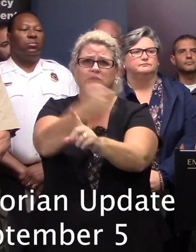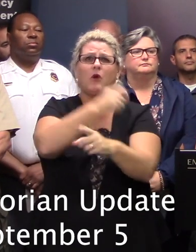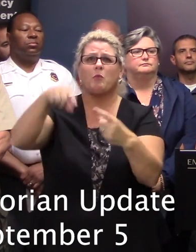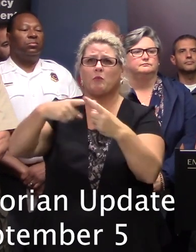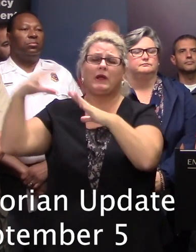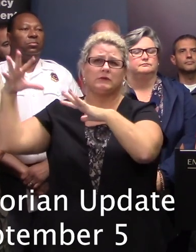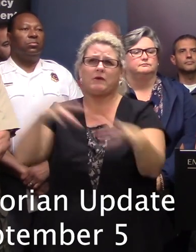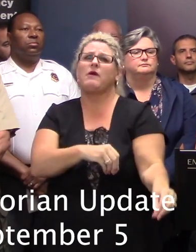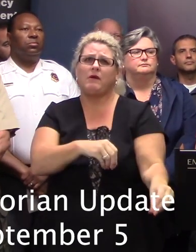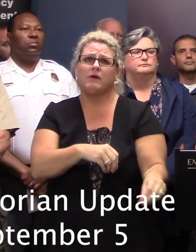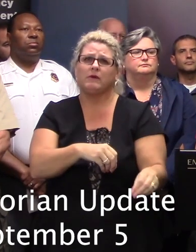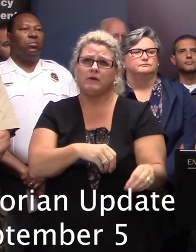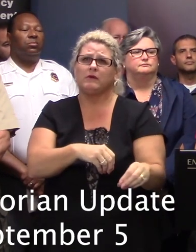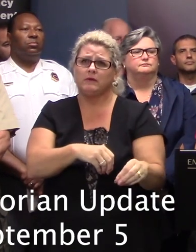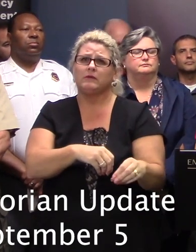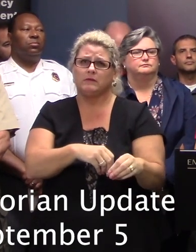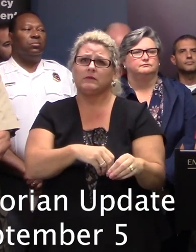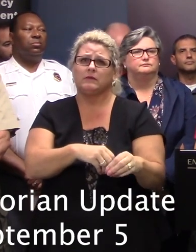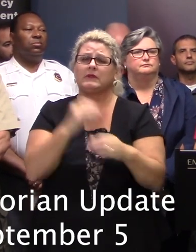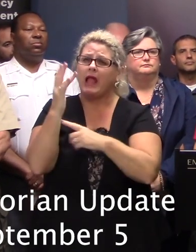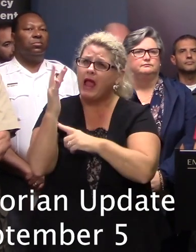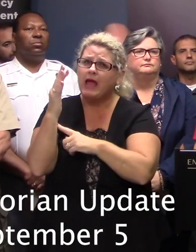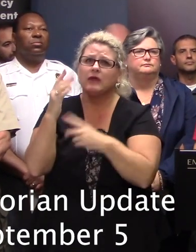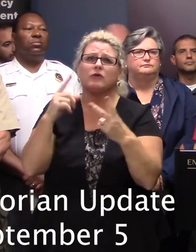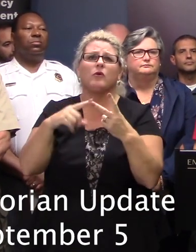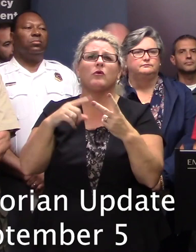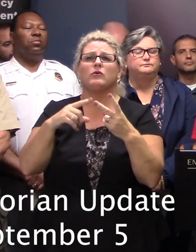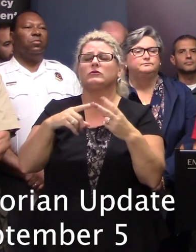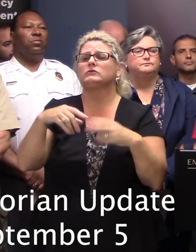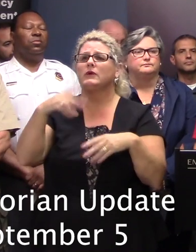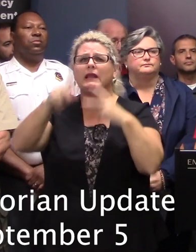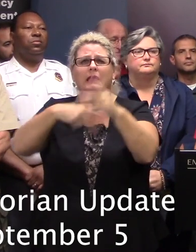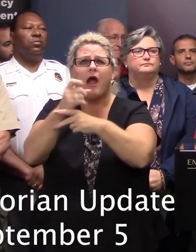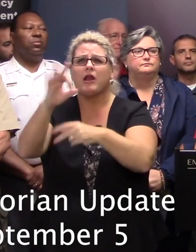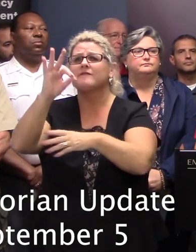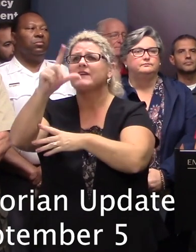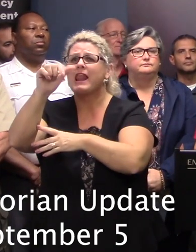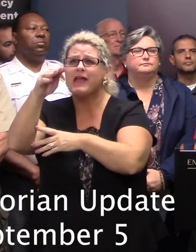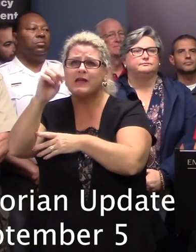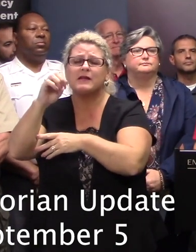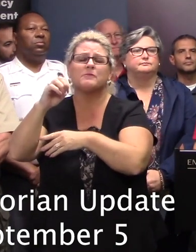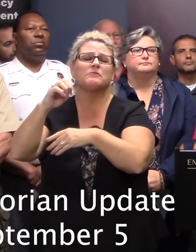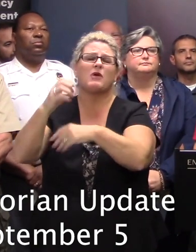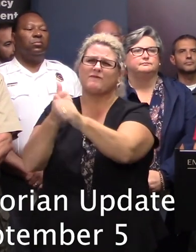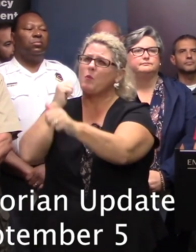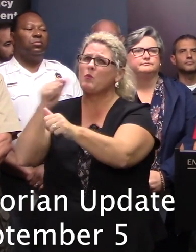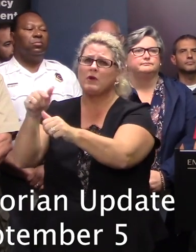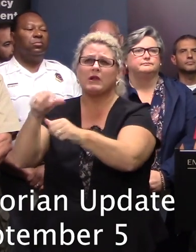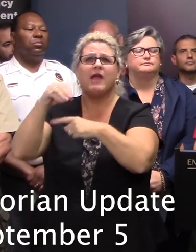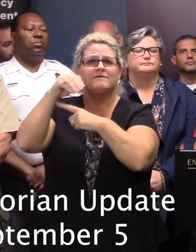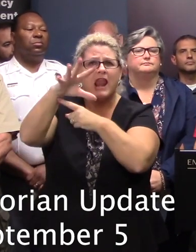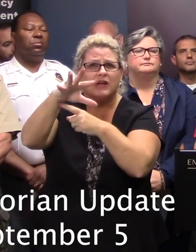outage occurs. Avoiding using candles and open flames. Use flashlights with batteries instead to the extent